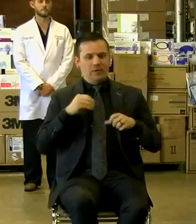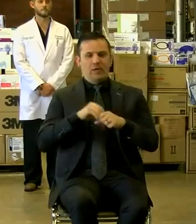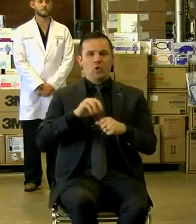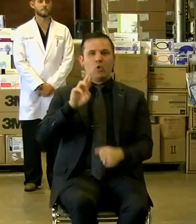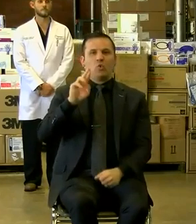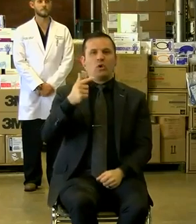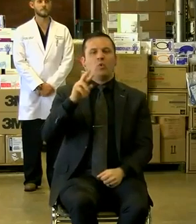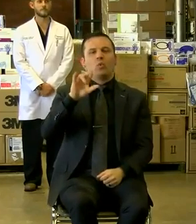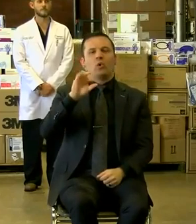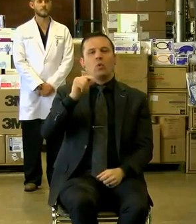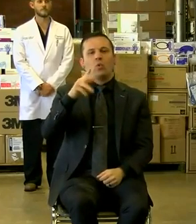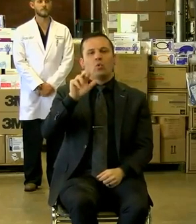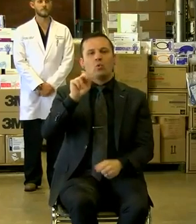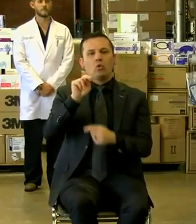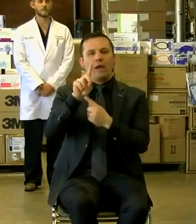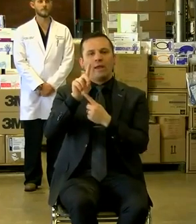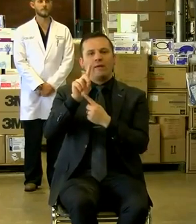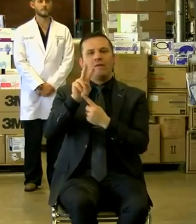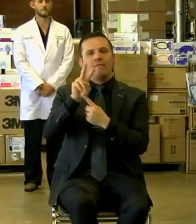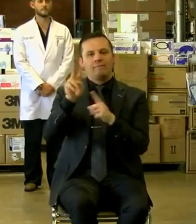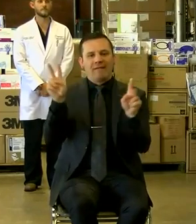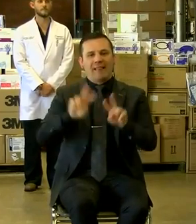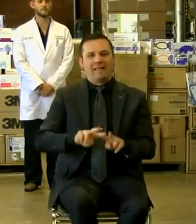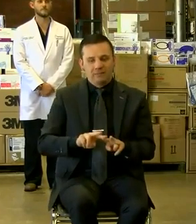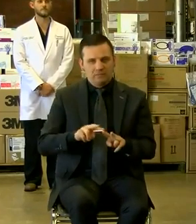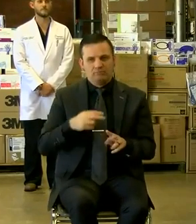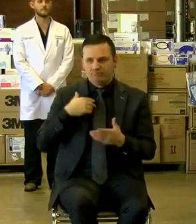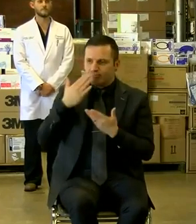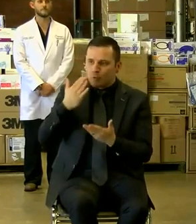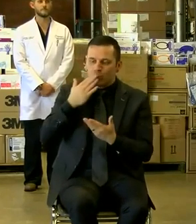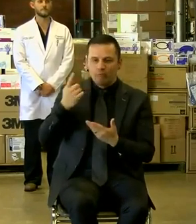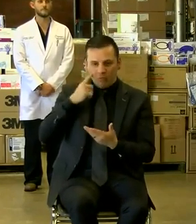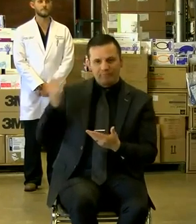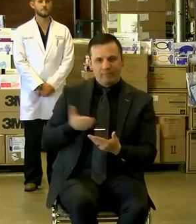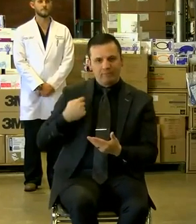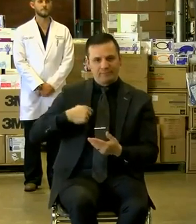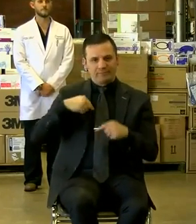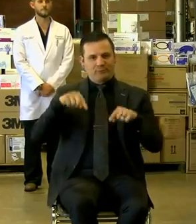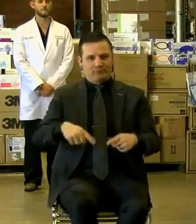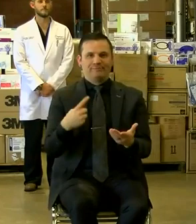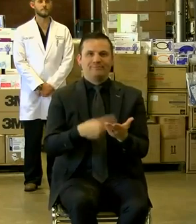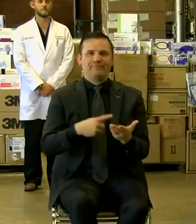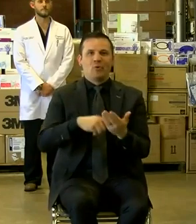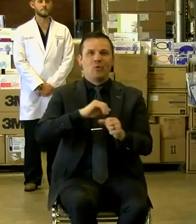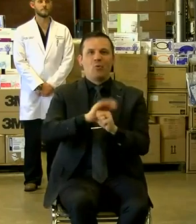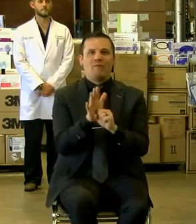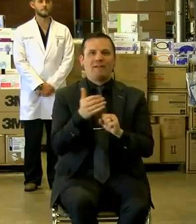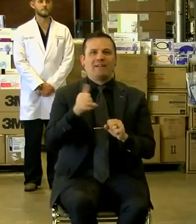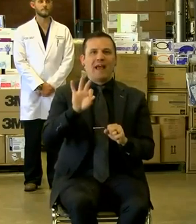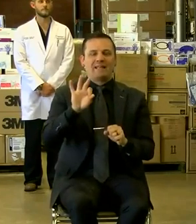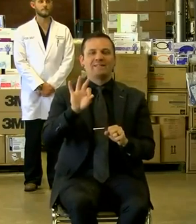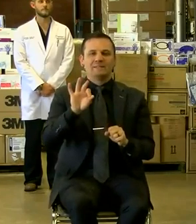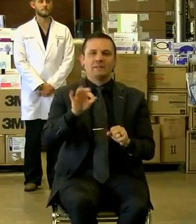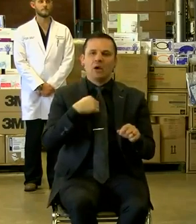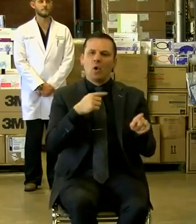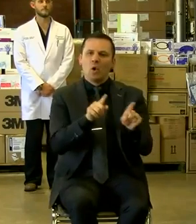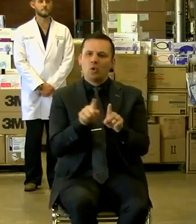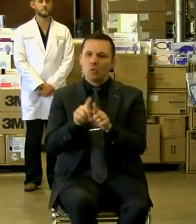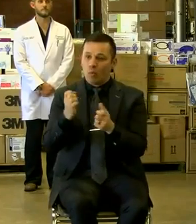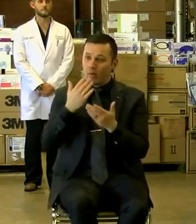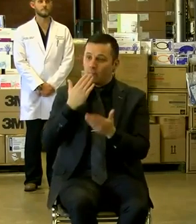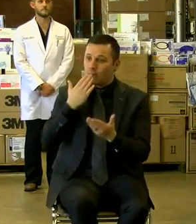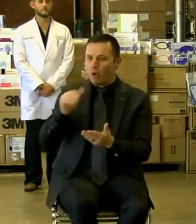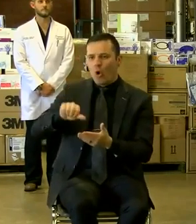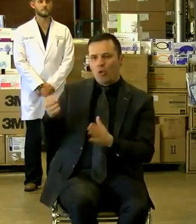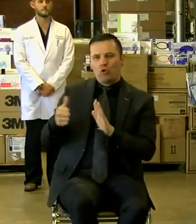Valley, I want to thank you for having us here during these discussions of COVID-19. I also want to thank the fellow plastic